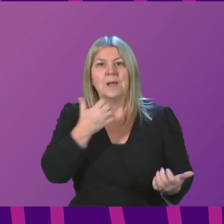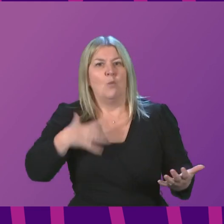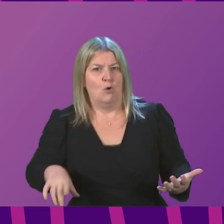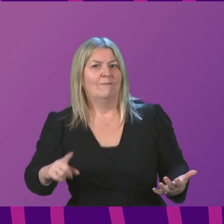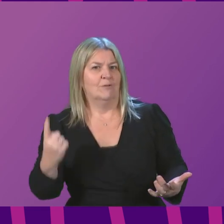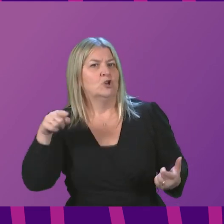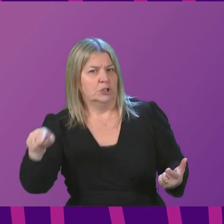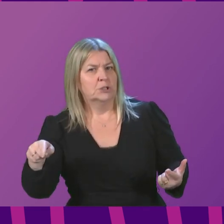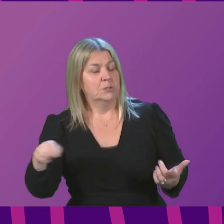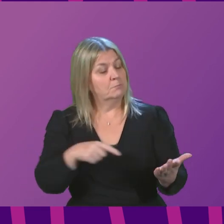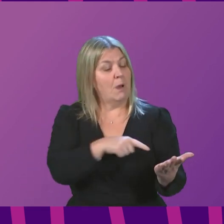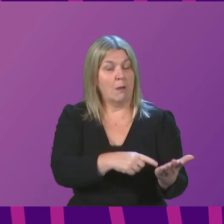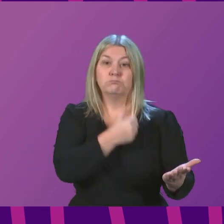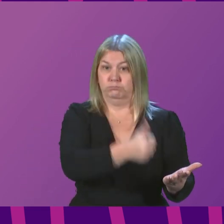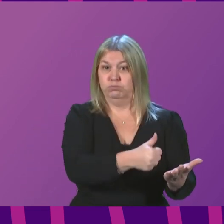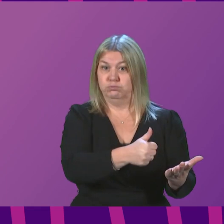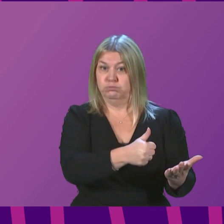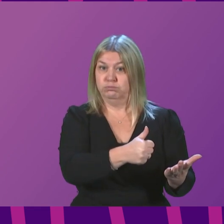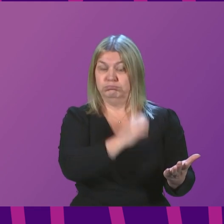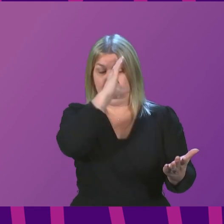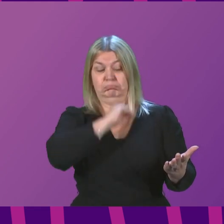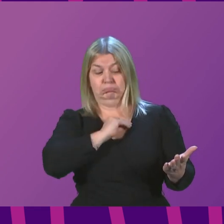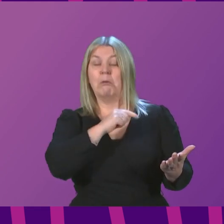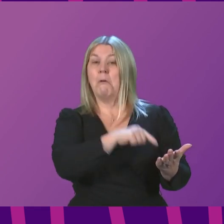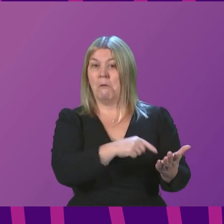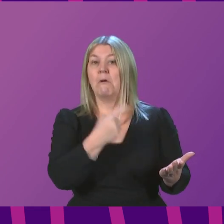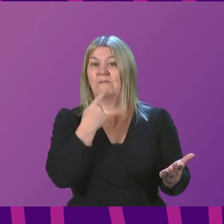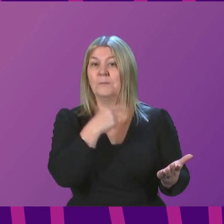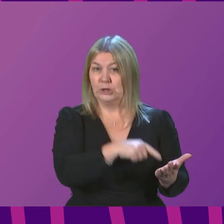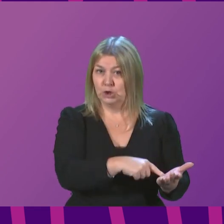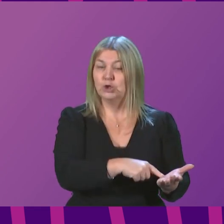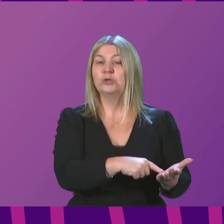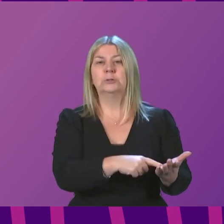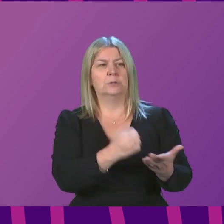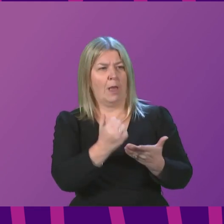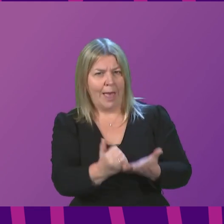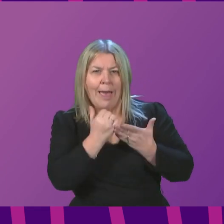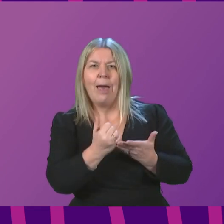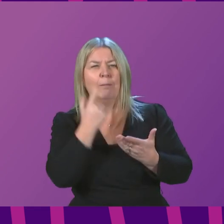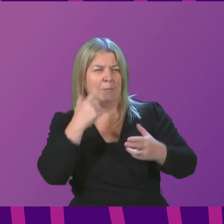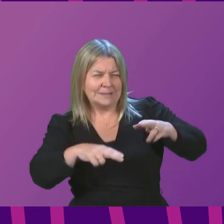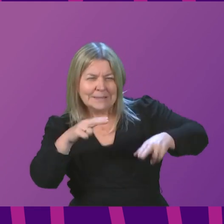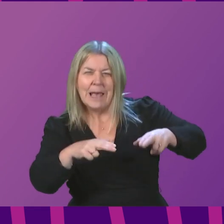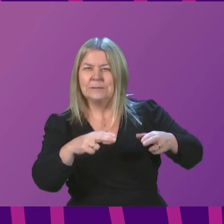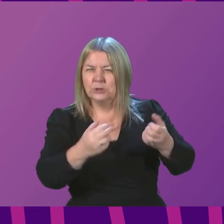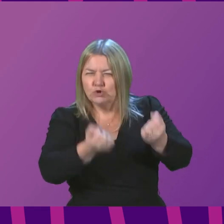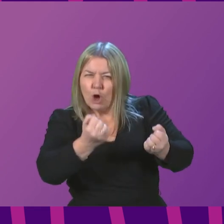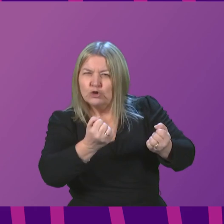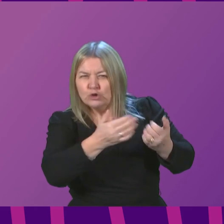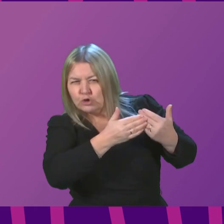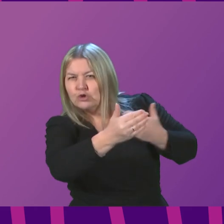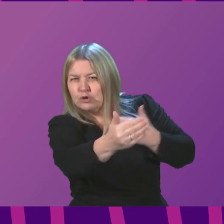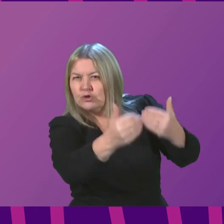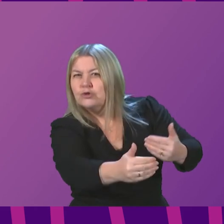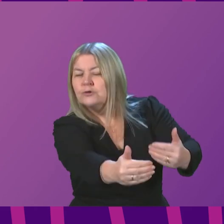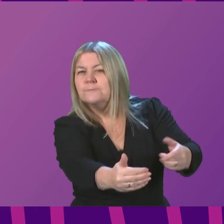already informing how we are going to go about assessing judgments over the next phase. I went into that in quite some detail in my statement about